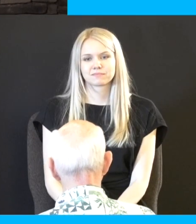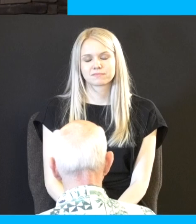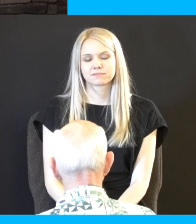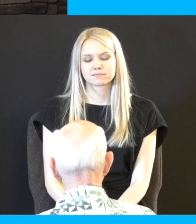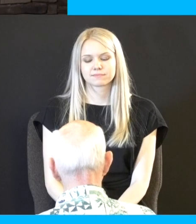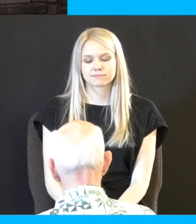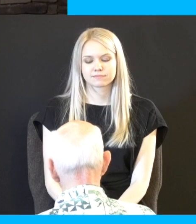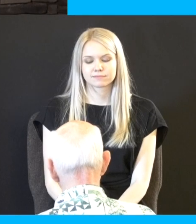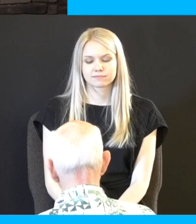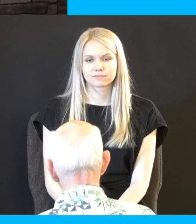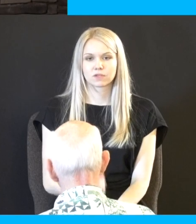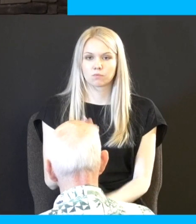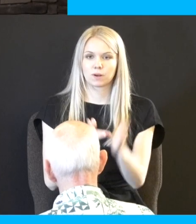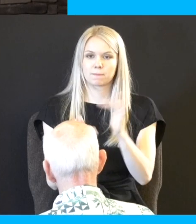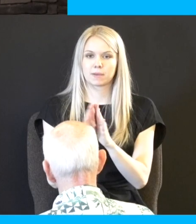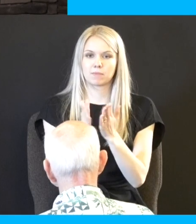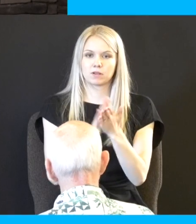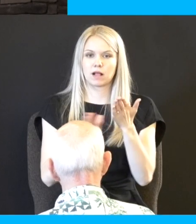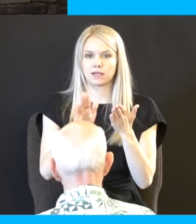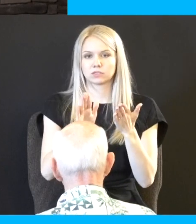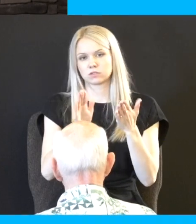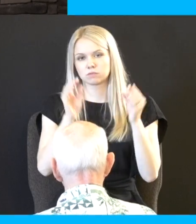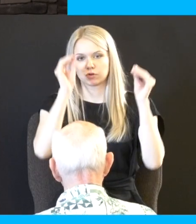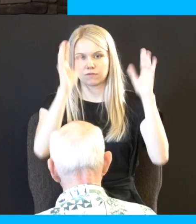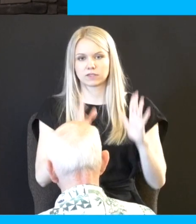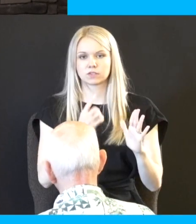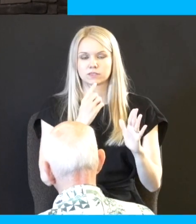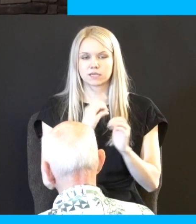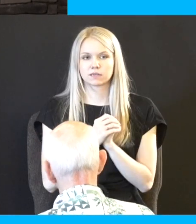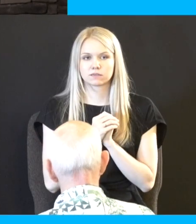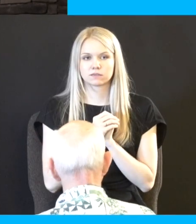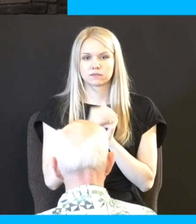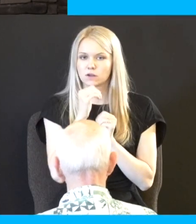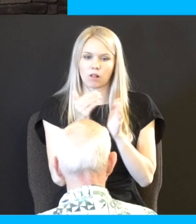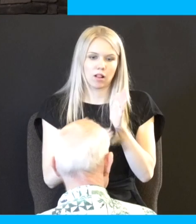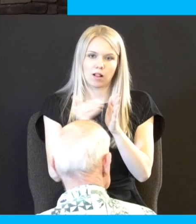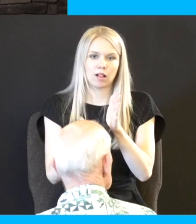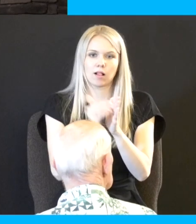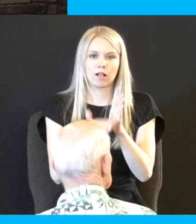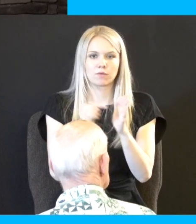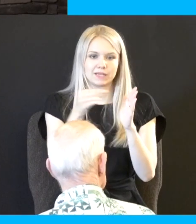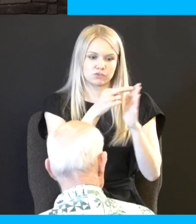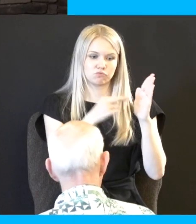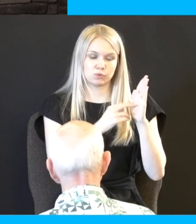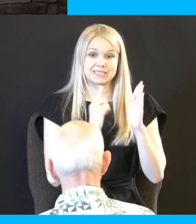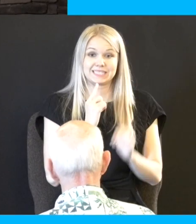one Bible college professor I had said definitely no repeat offenders with this rule that's how serious they took stealing